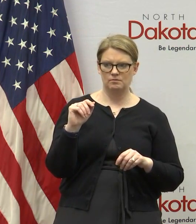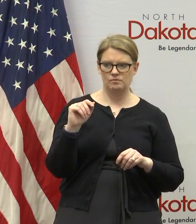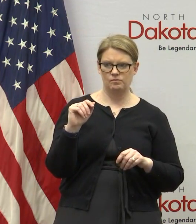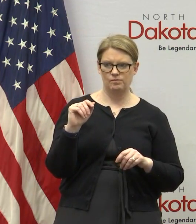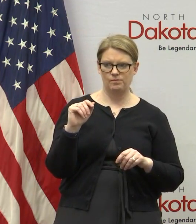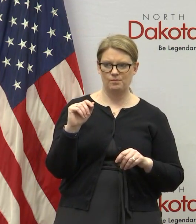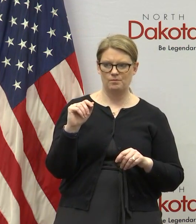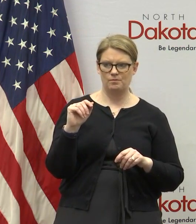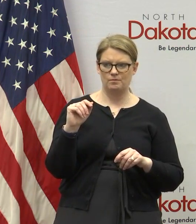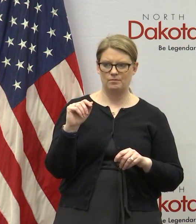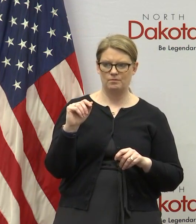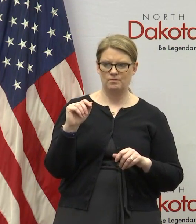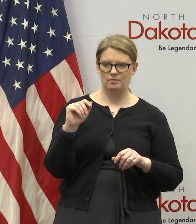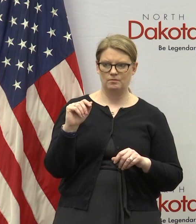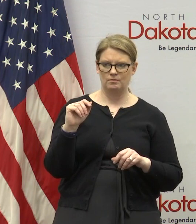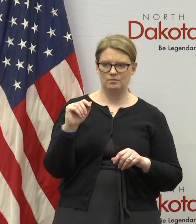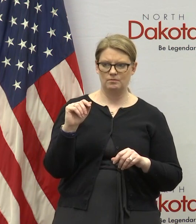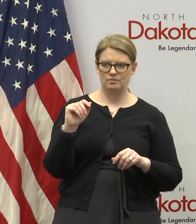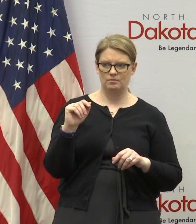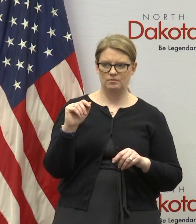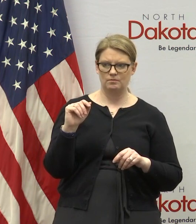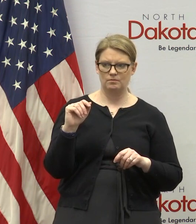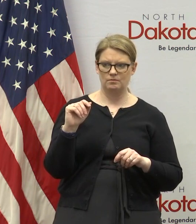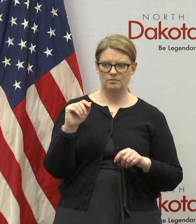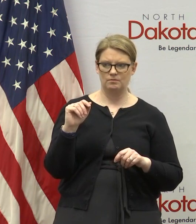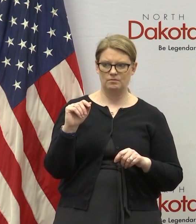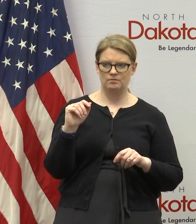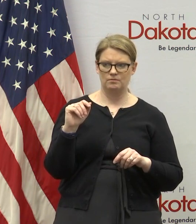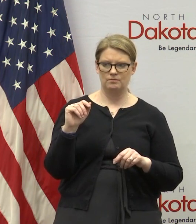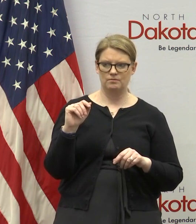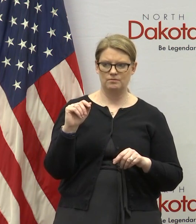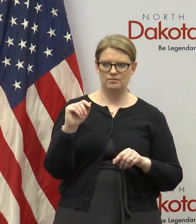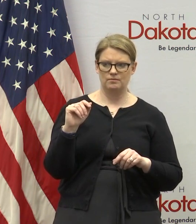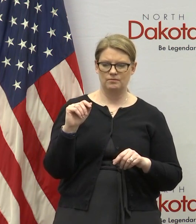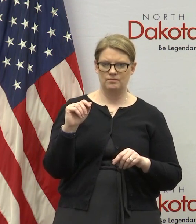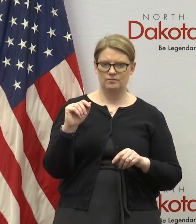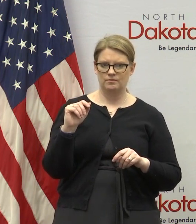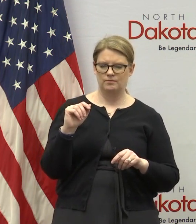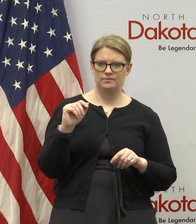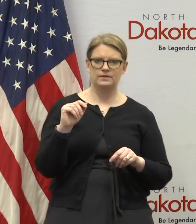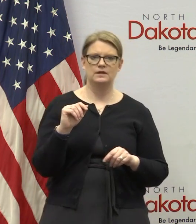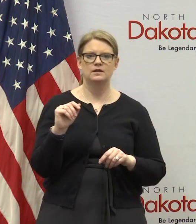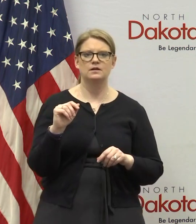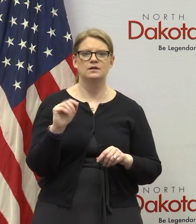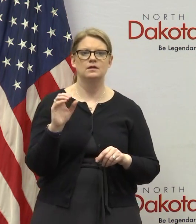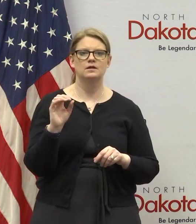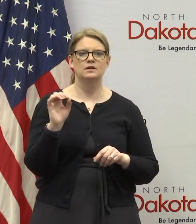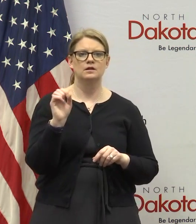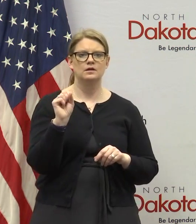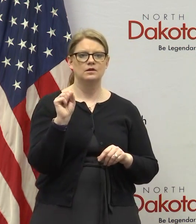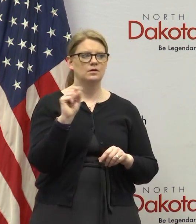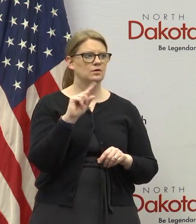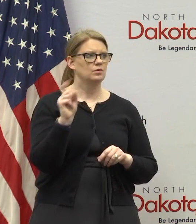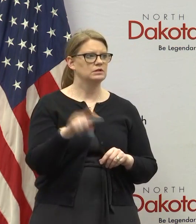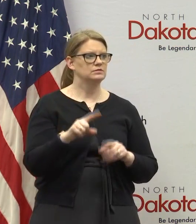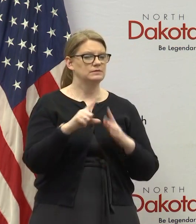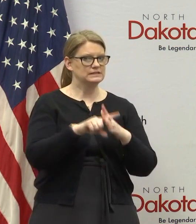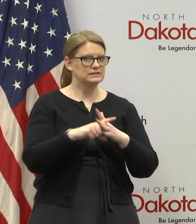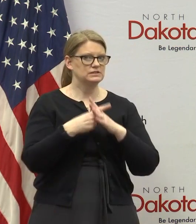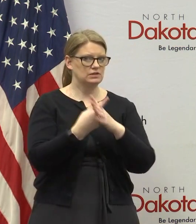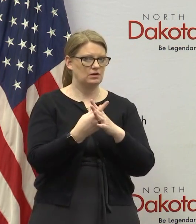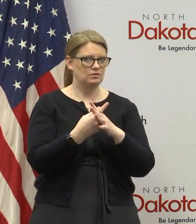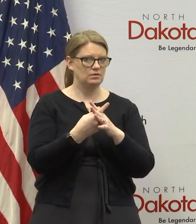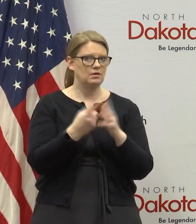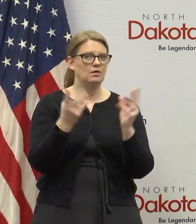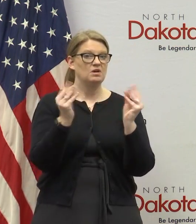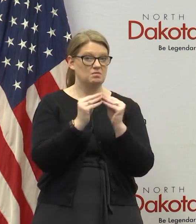is there a threshold or a number of tests that you're looking at to make good decisions off of data question was uh when we started we said we